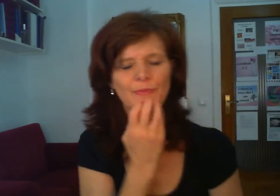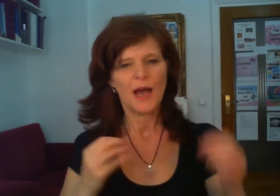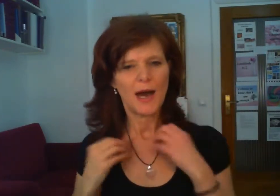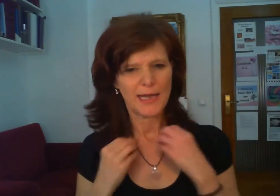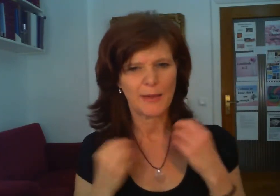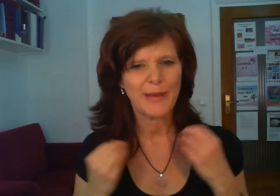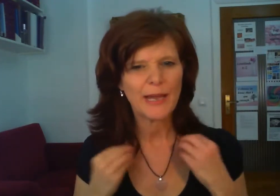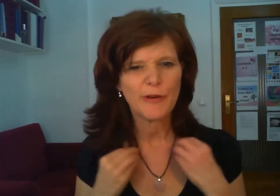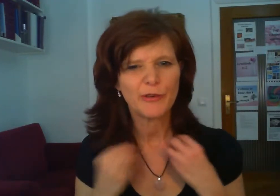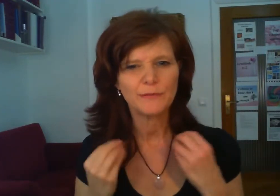i am powerful